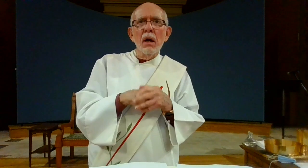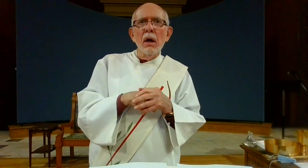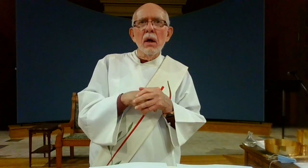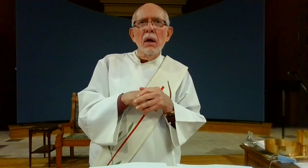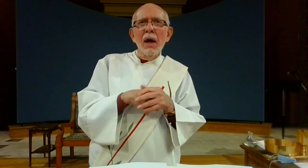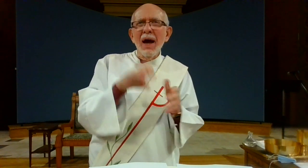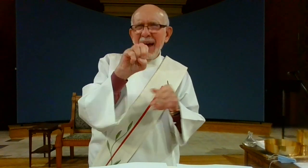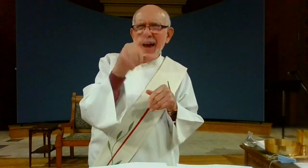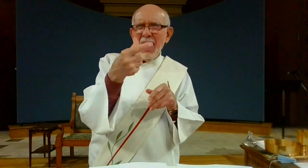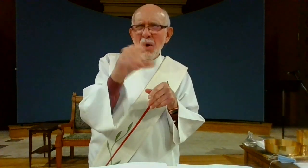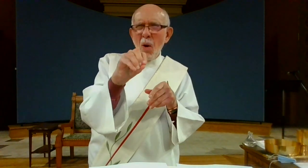of ego and greed